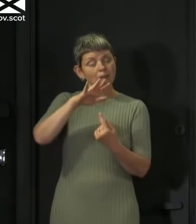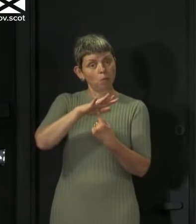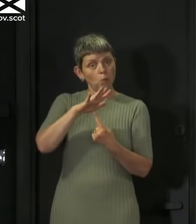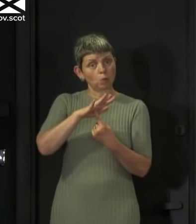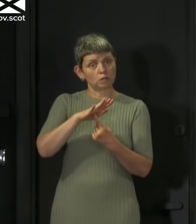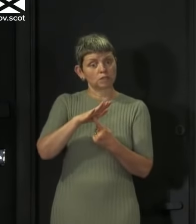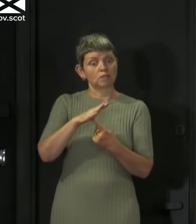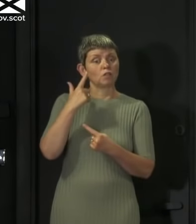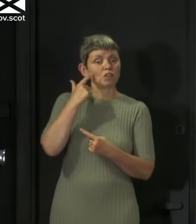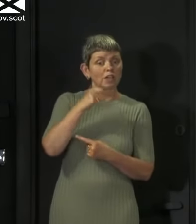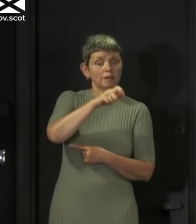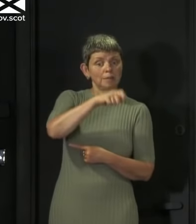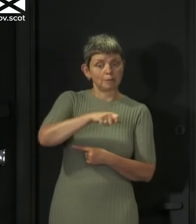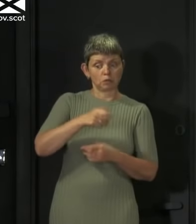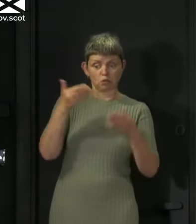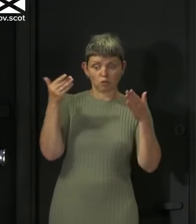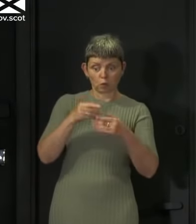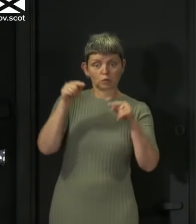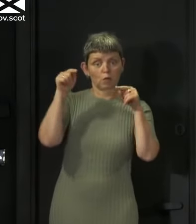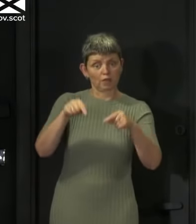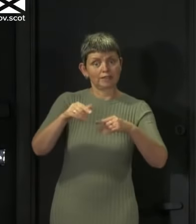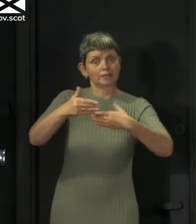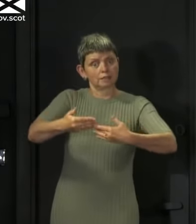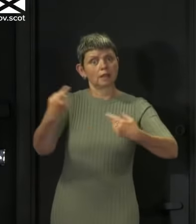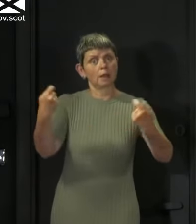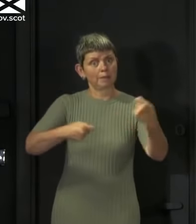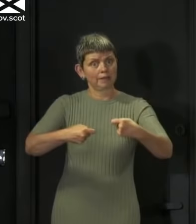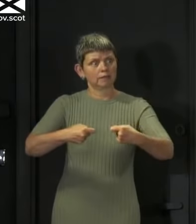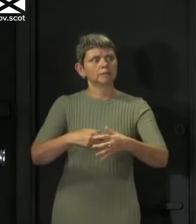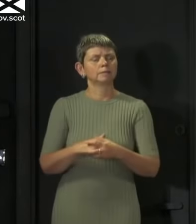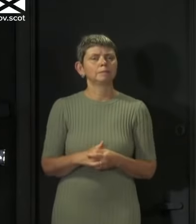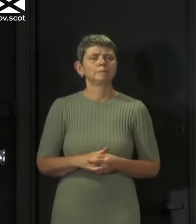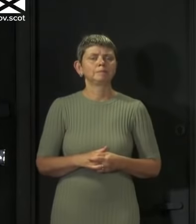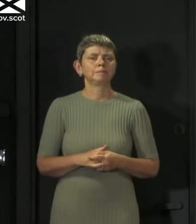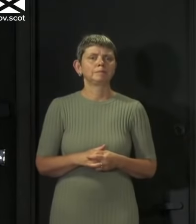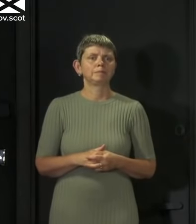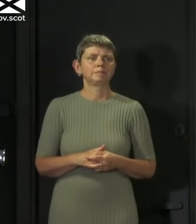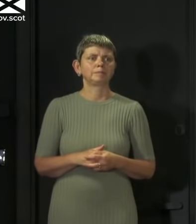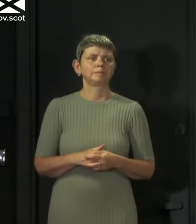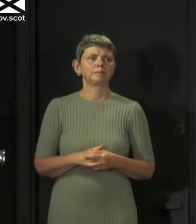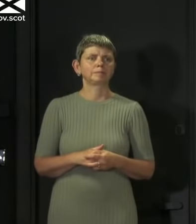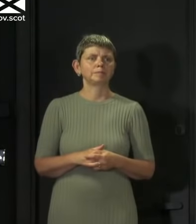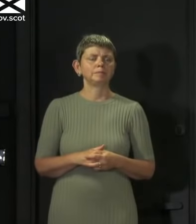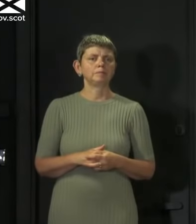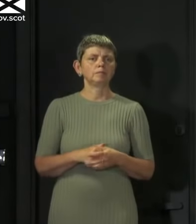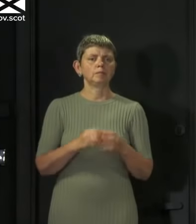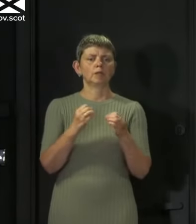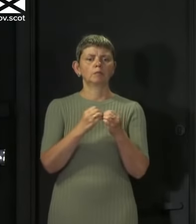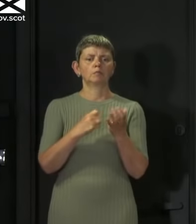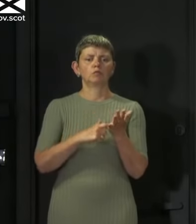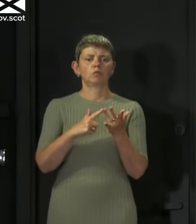focus on this next important part of that process. Kenny McBride from Broadcast in Scotland.